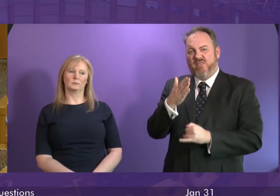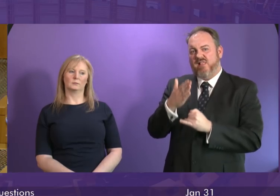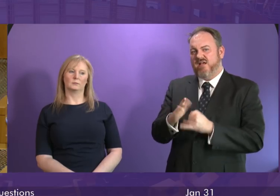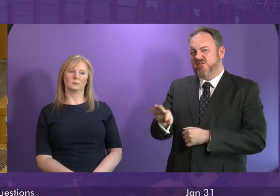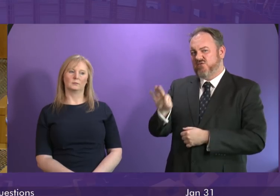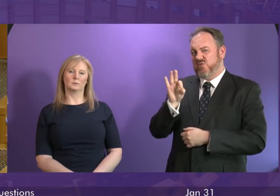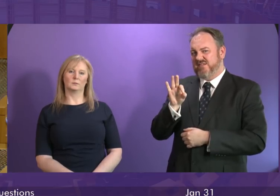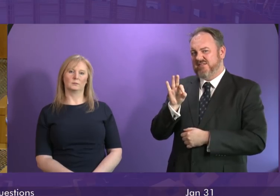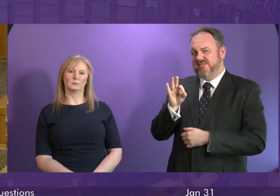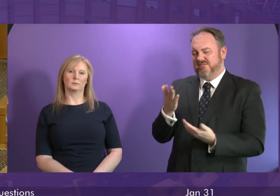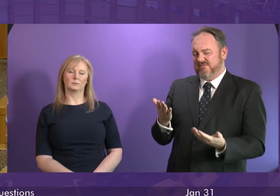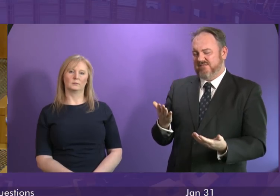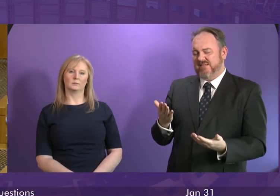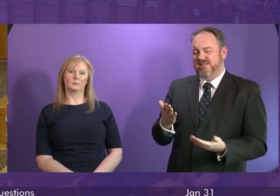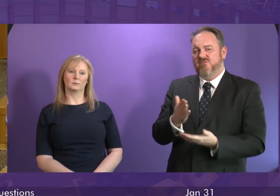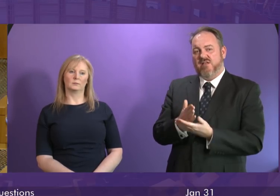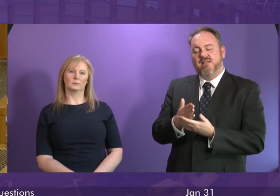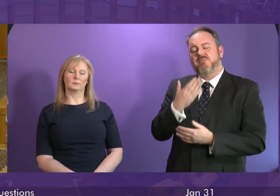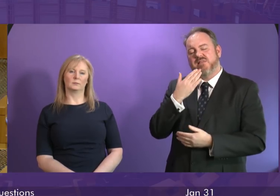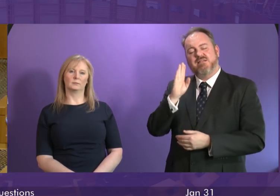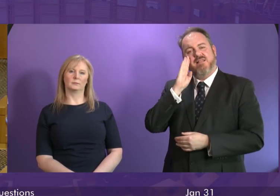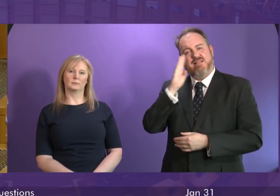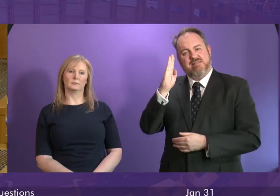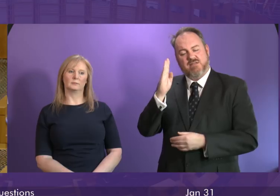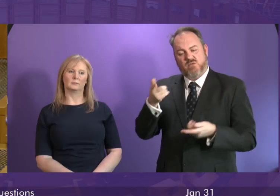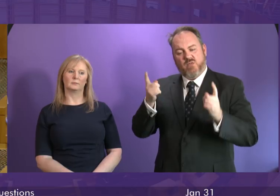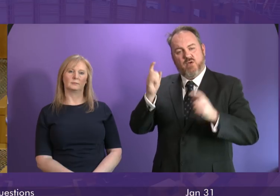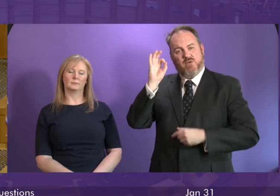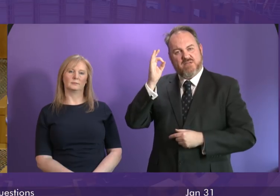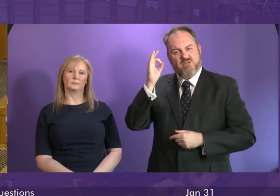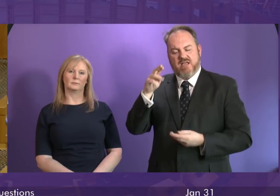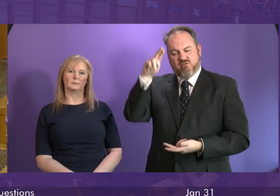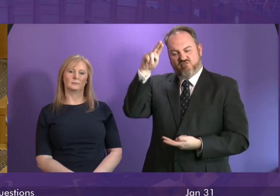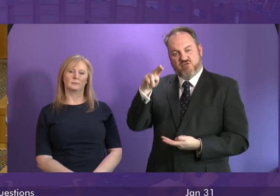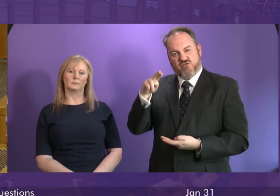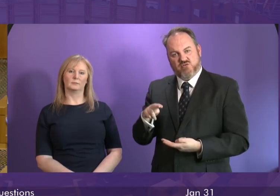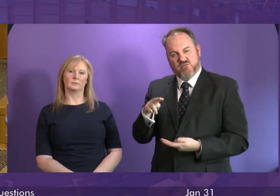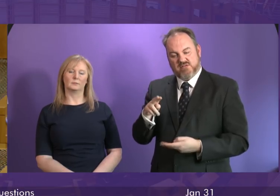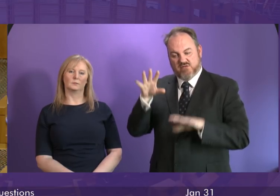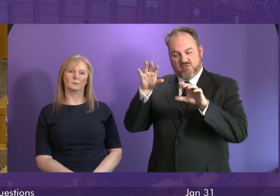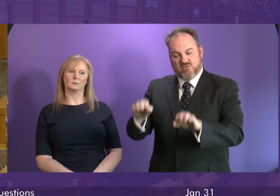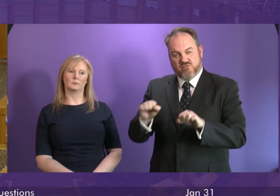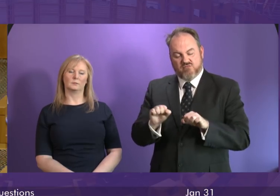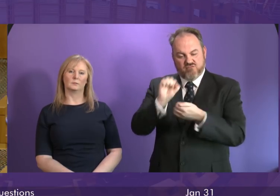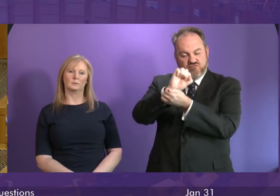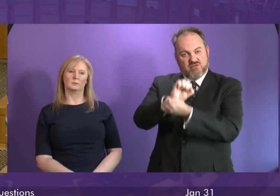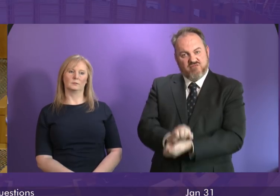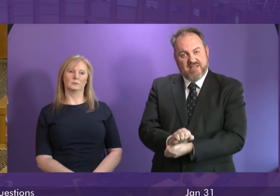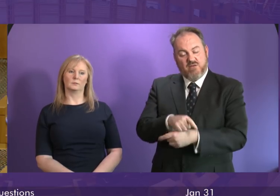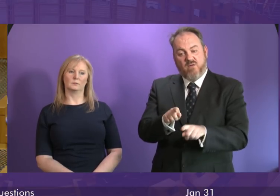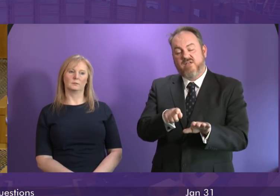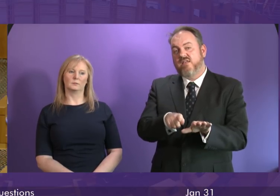take the advice of the children's commissioner and dramatically cut the use of restraint on vulnerable disabled